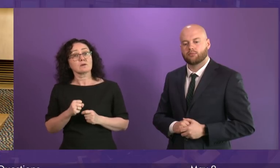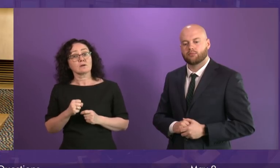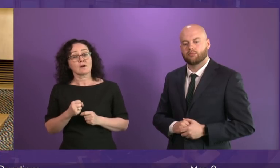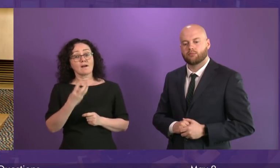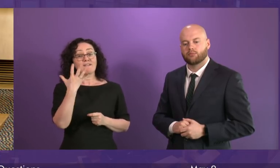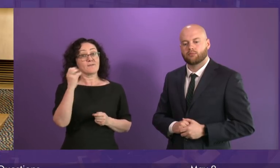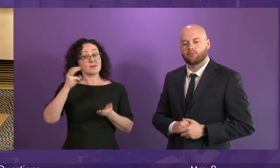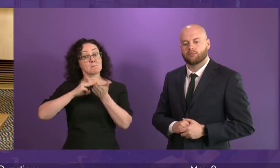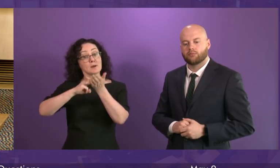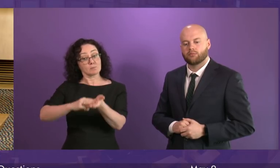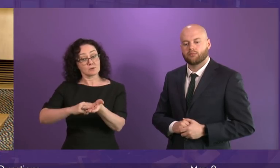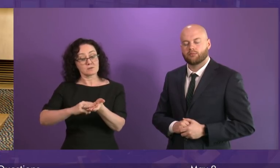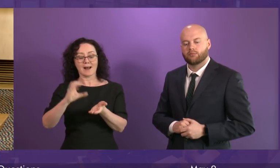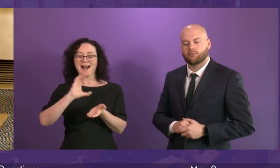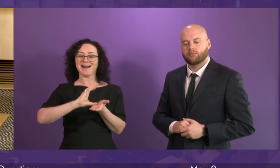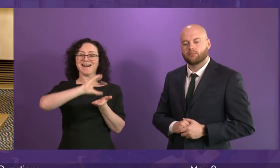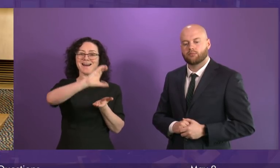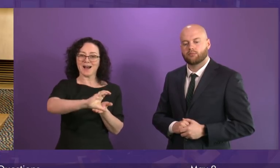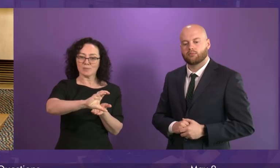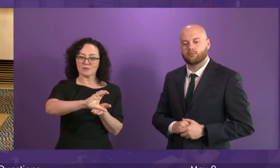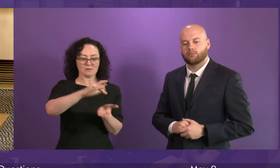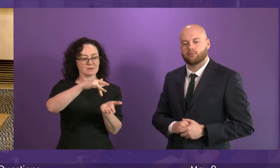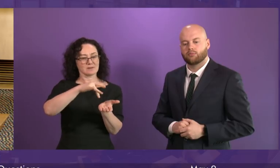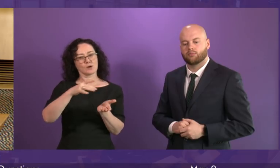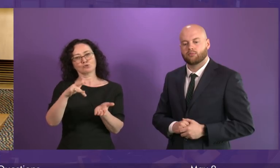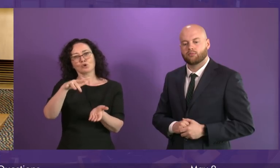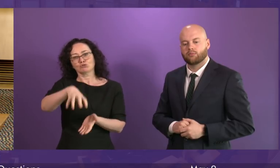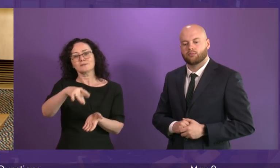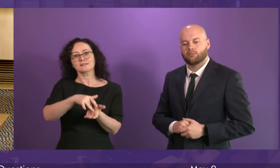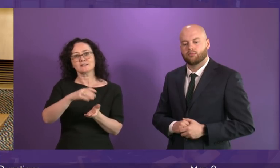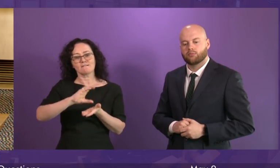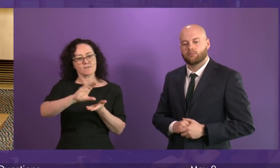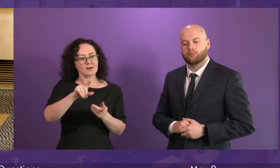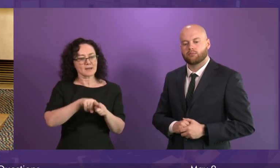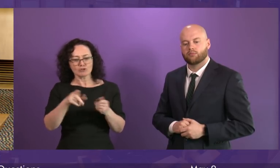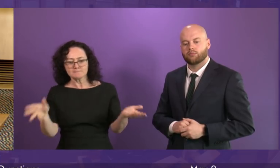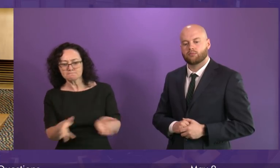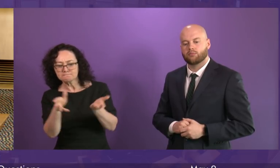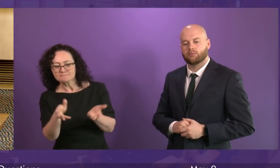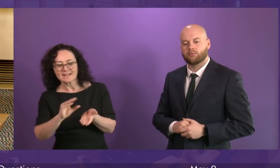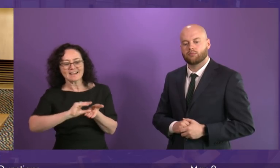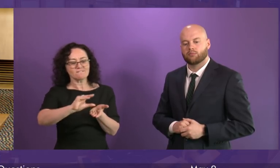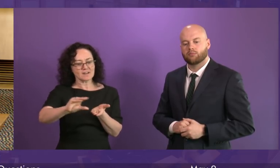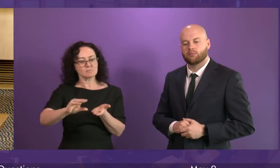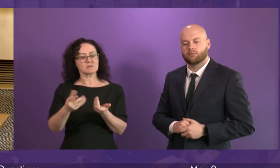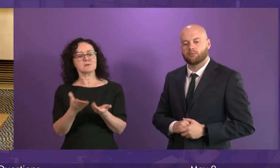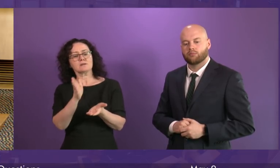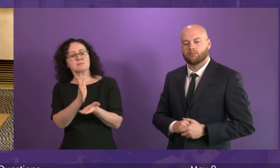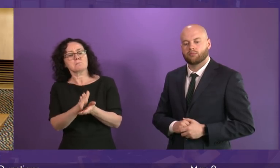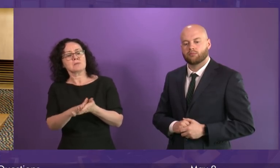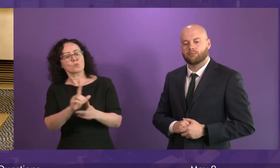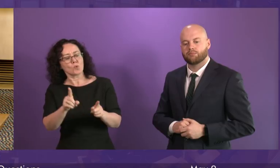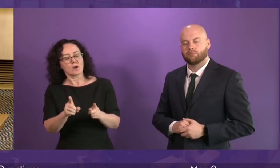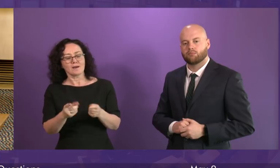capital town centre fund to enable local authorities to stimulate and support a wide range of investments which encourage town centres to